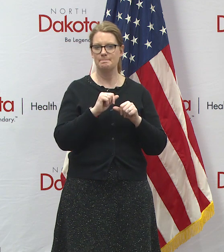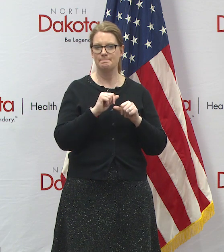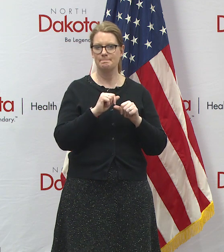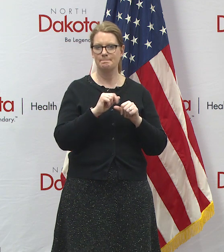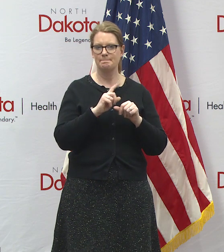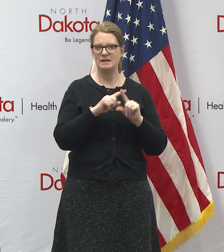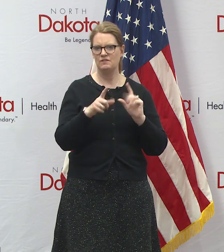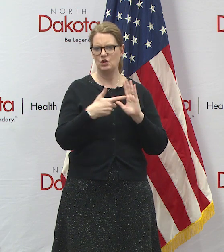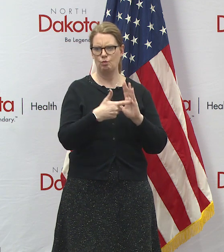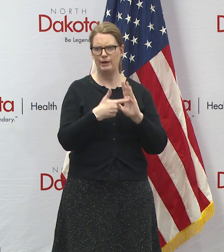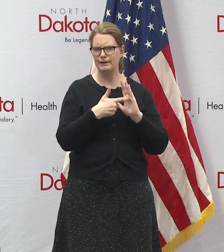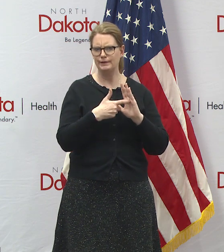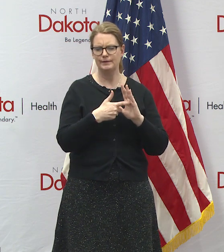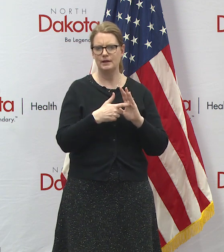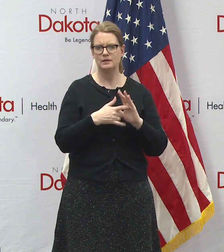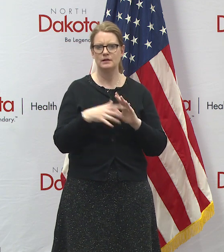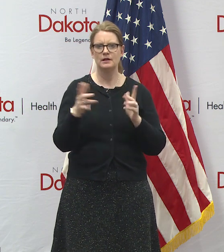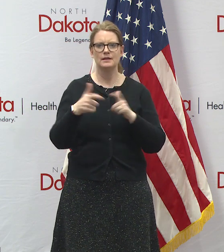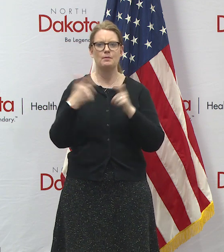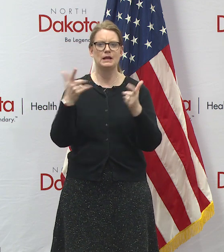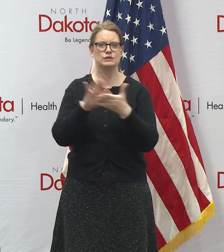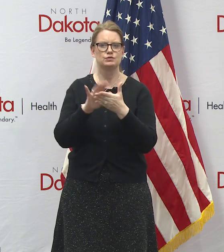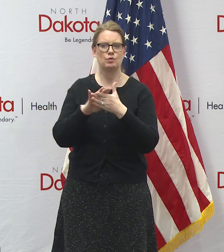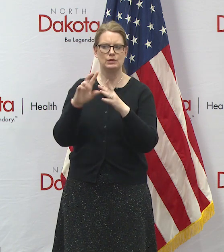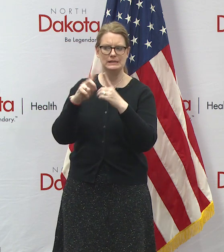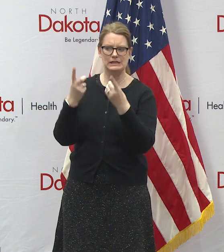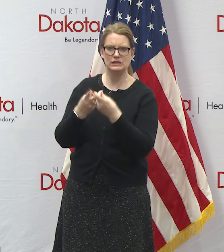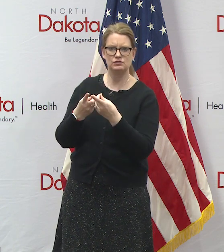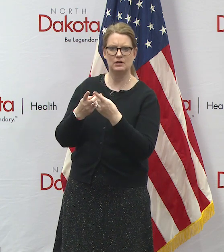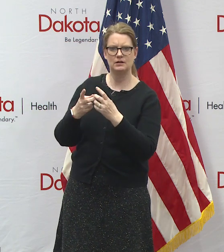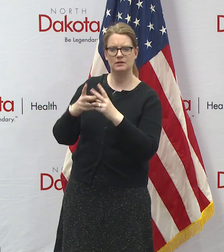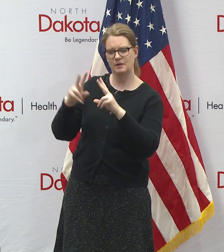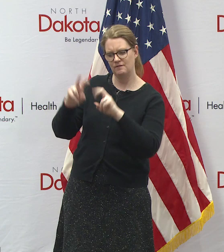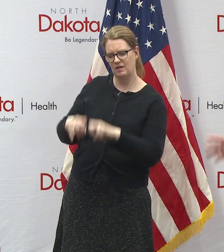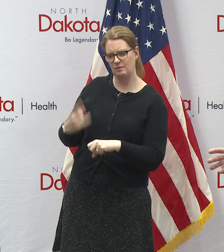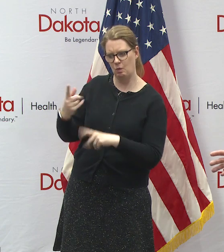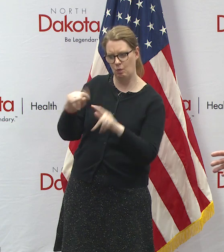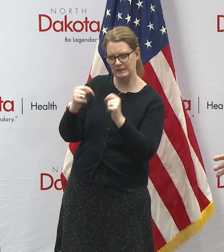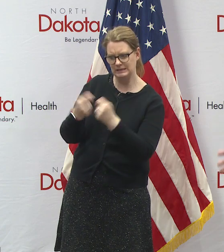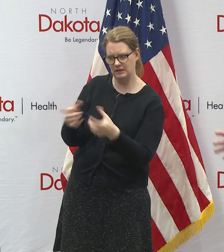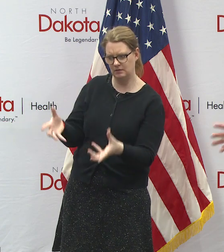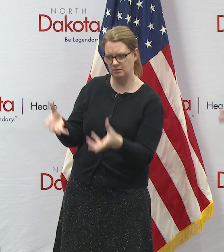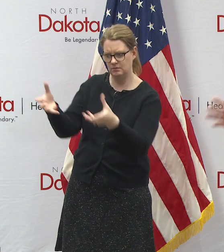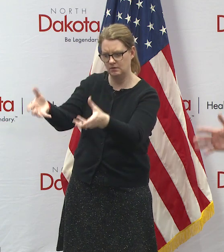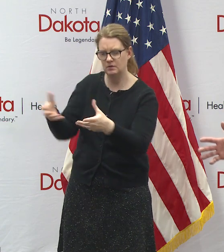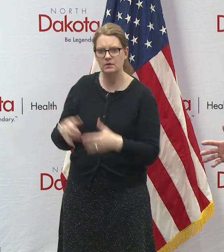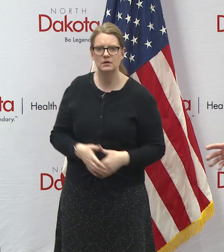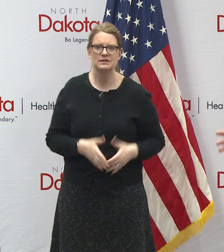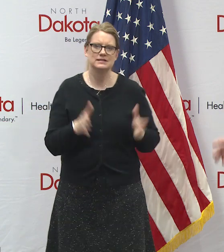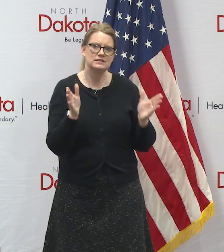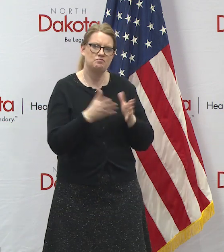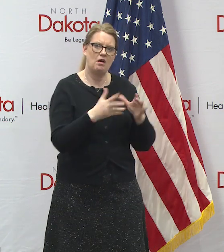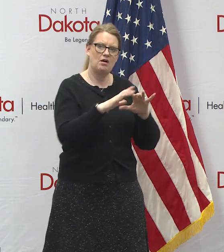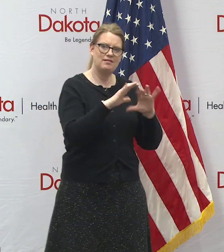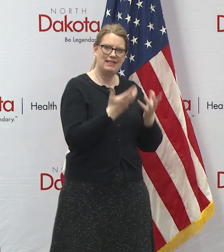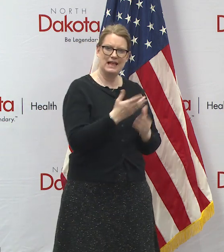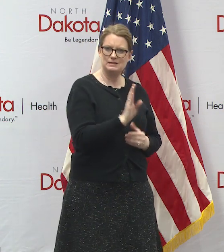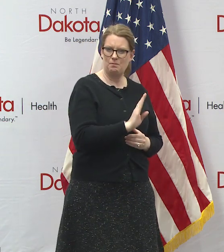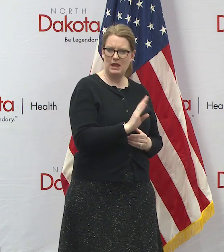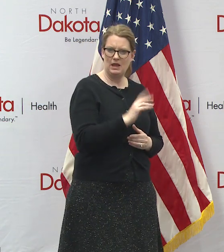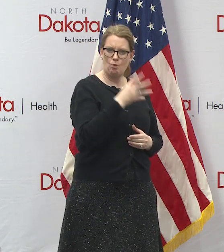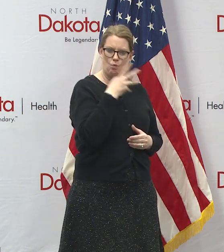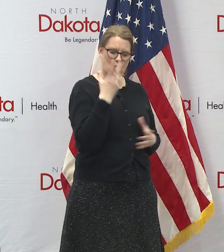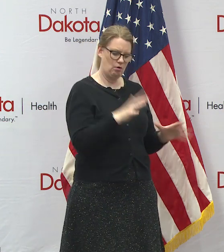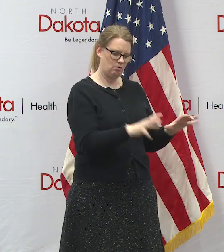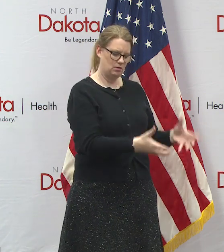i think one of those will be you know the largest school districts might be evaluated say by one team and you know small class b rural districts by another so we're not